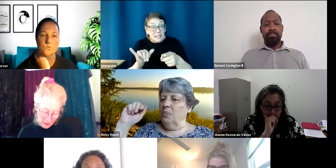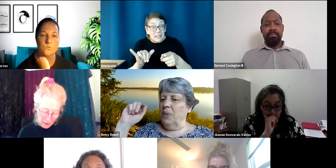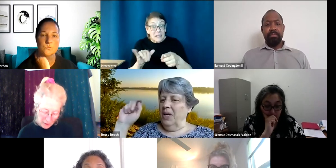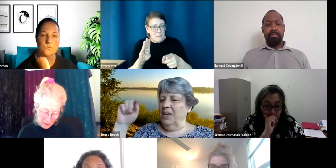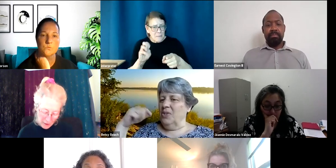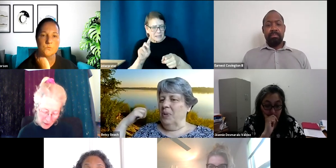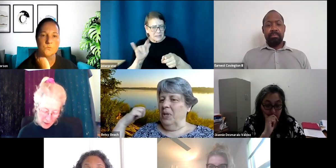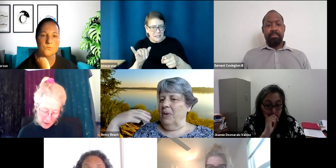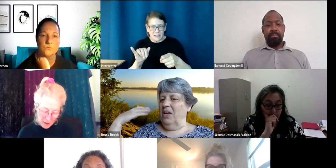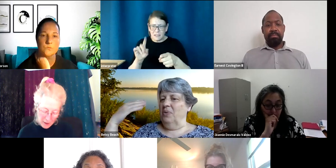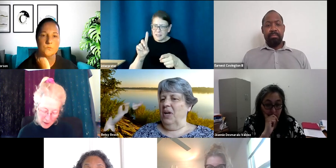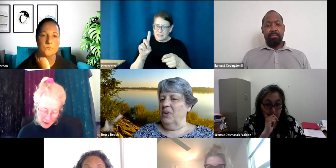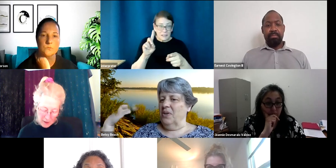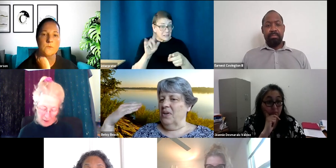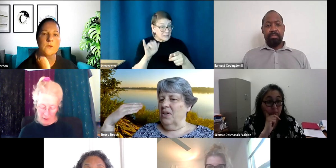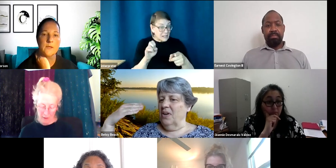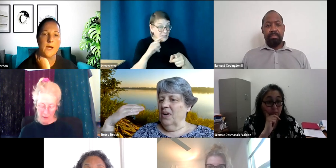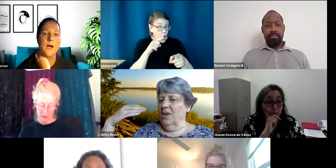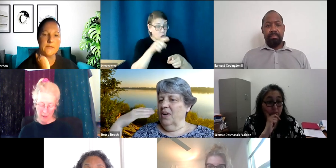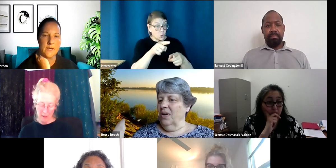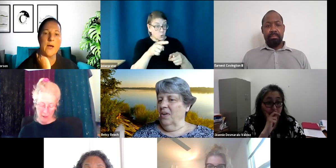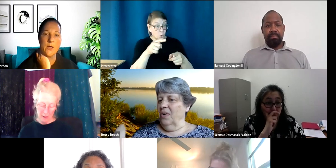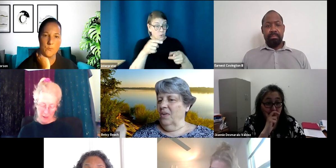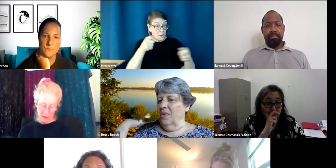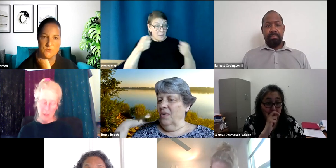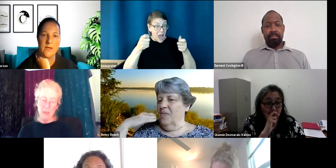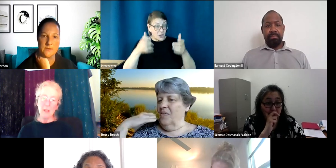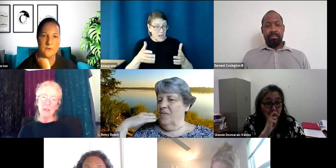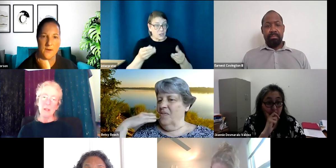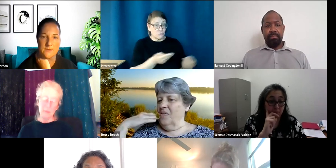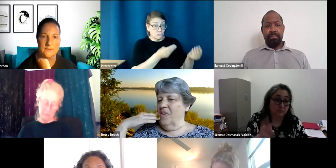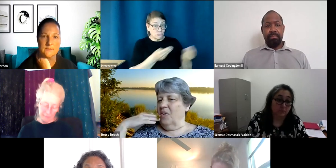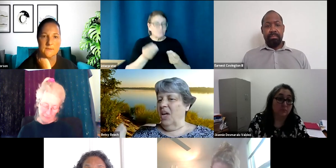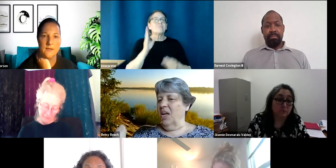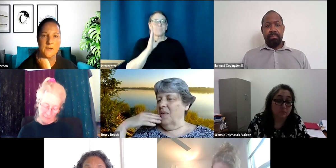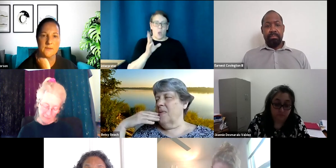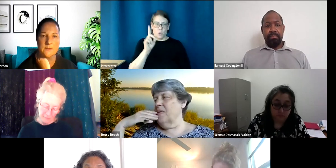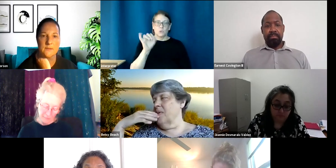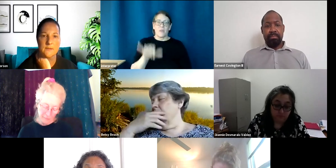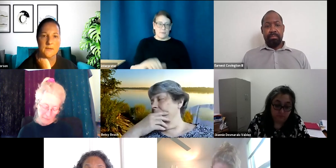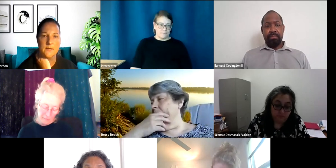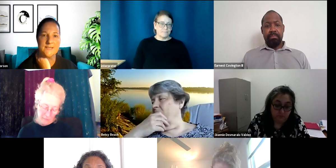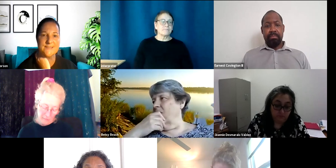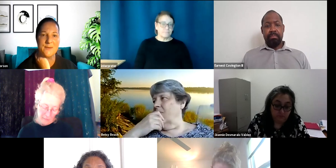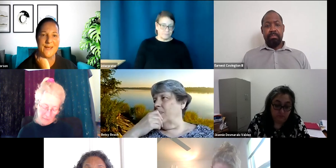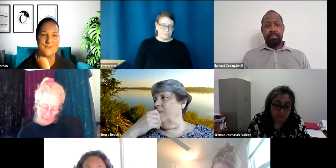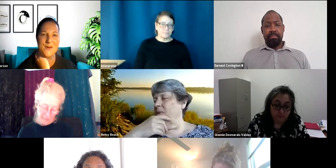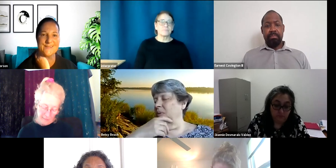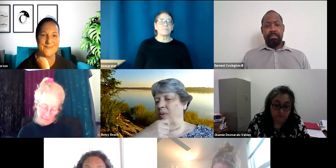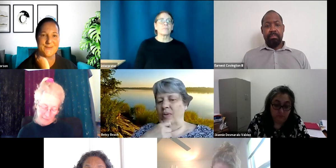planning to be the moderator? Yeah. Yep. I'll help do that. Correct. Okay. Unless somebody else wants